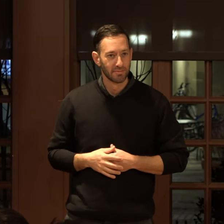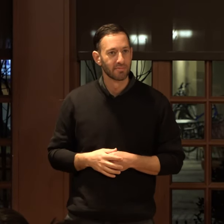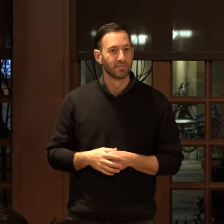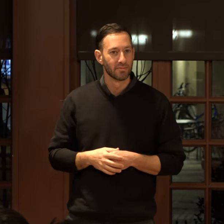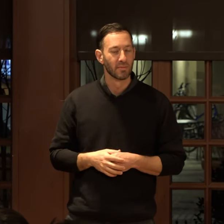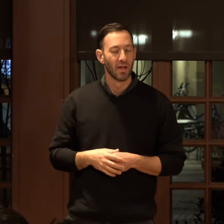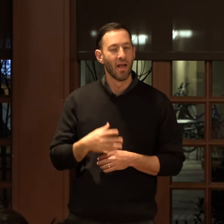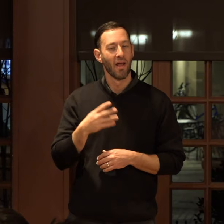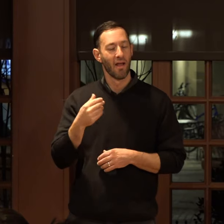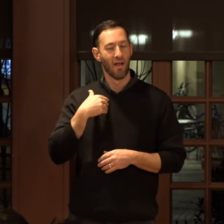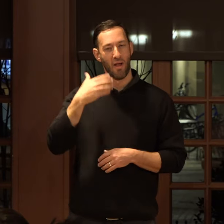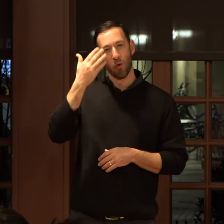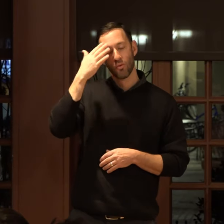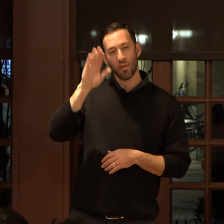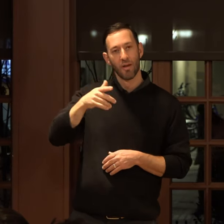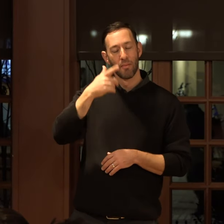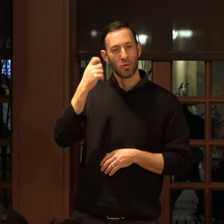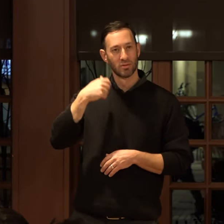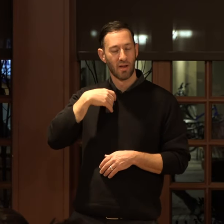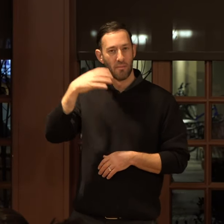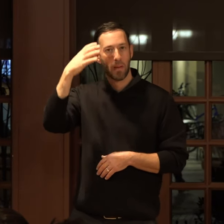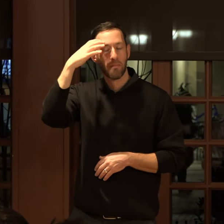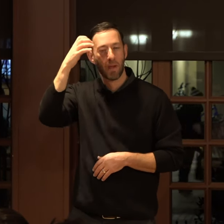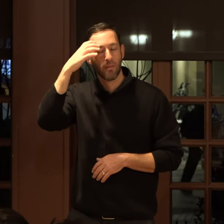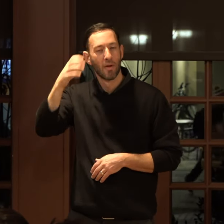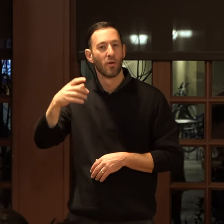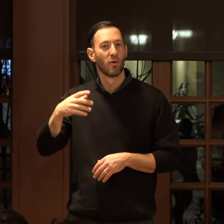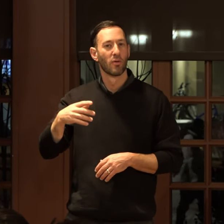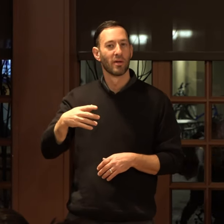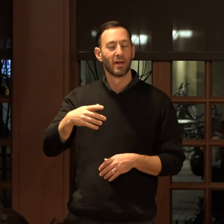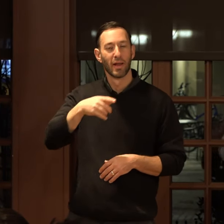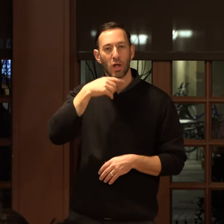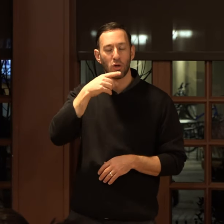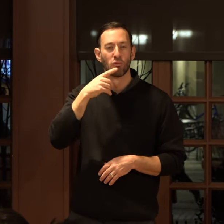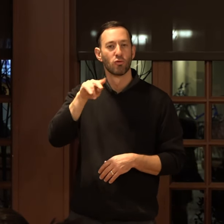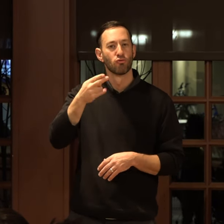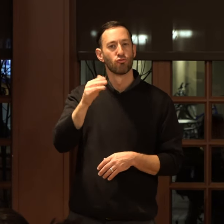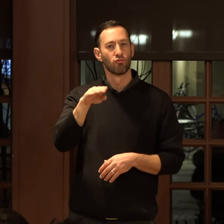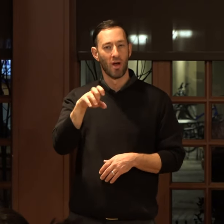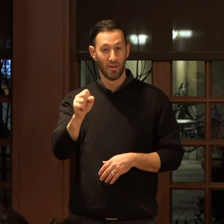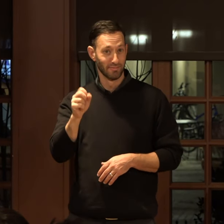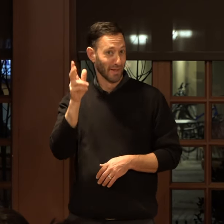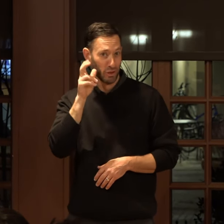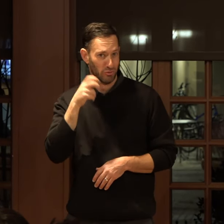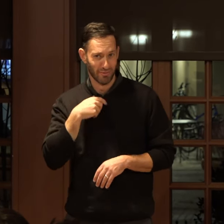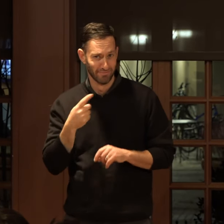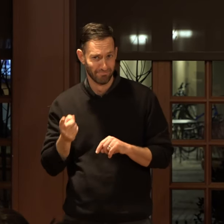And I knew that because I had been memorizing hearing rhymes, which is not a thing I can hear.